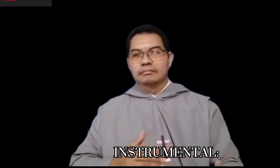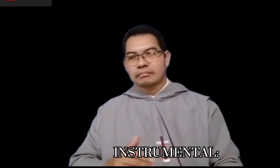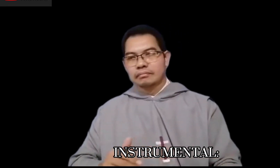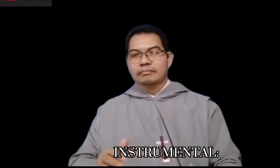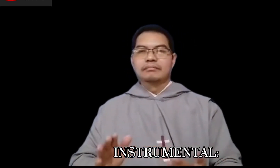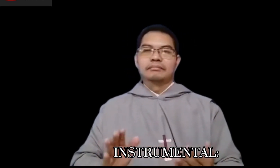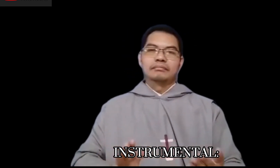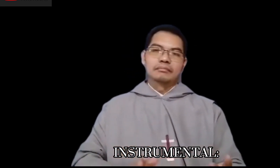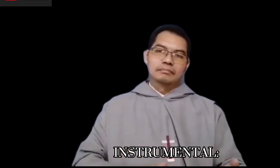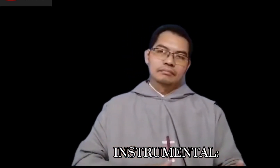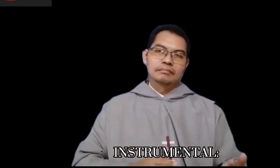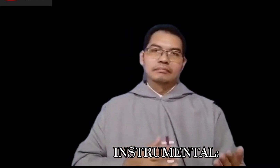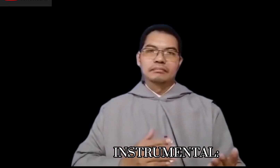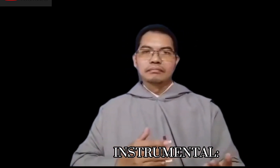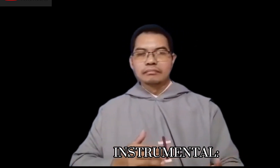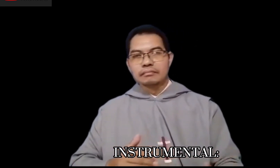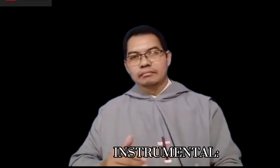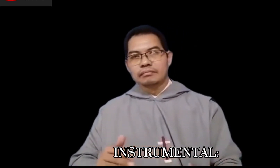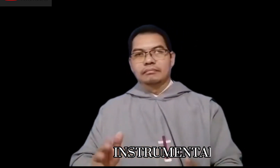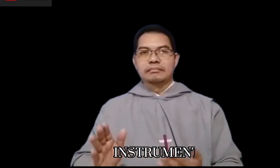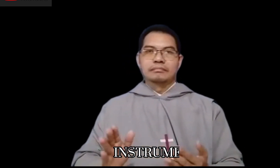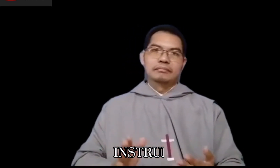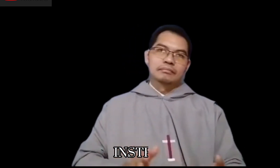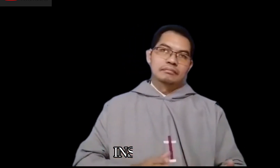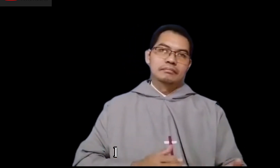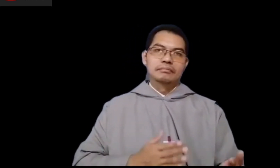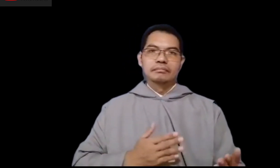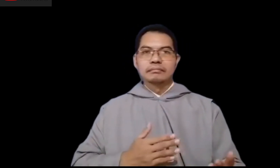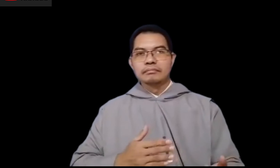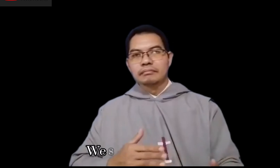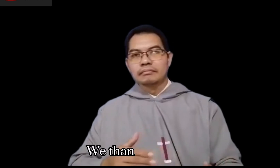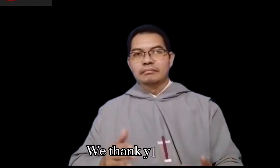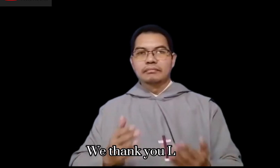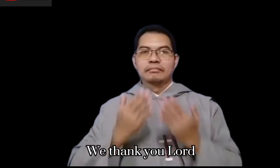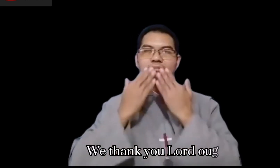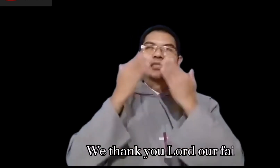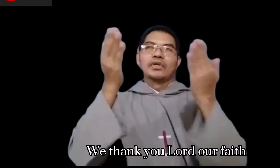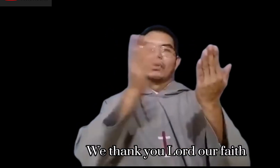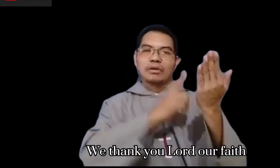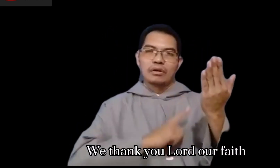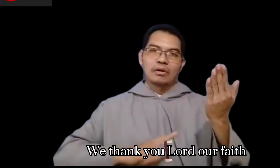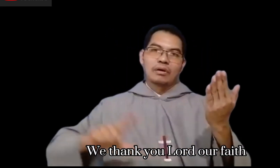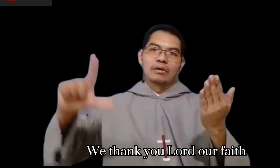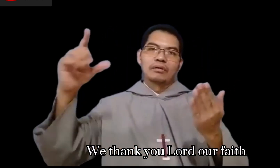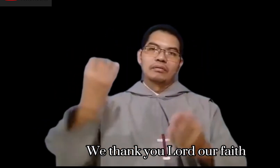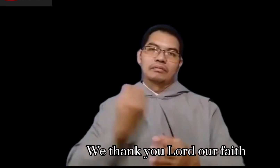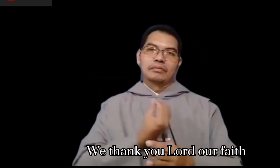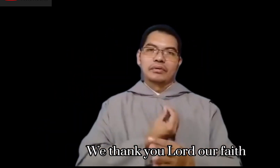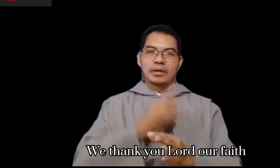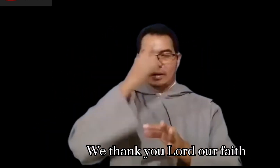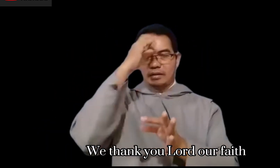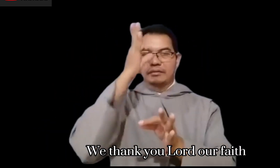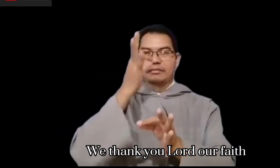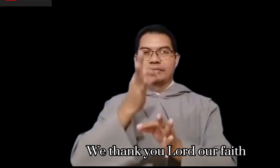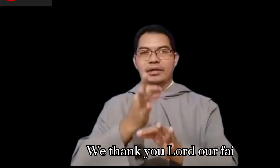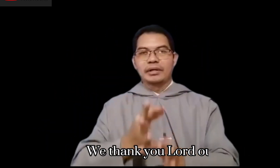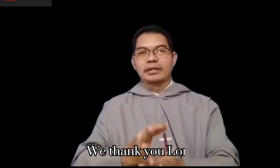Loving Father, source of blessings and thank you Lord. For our faith